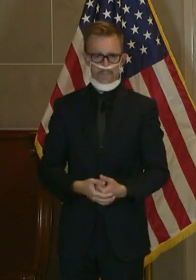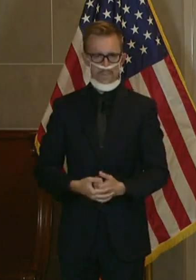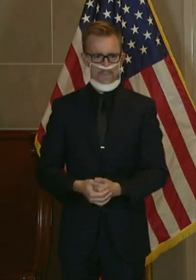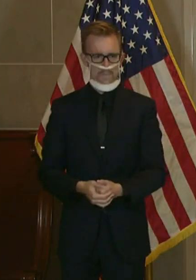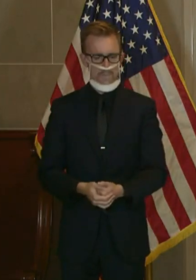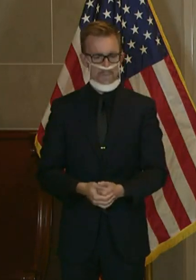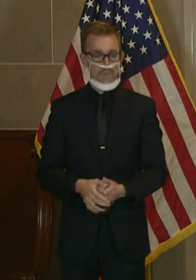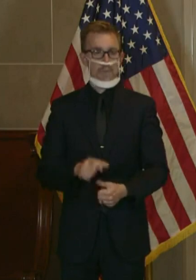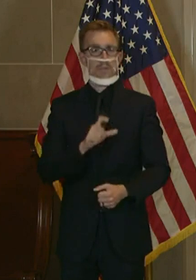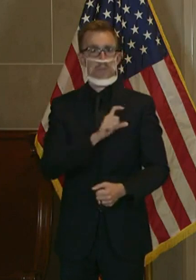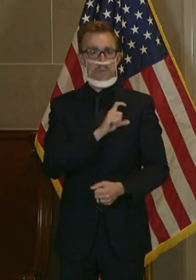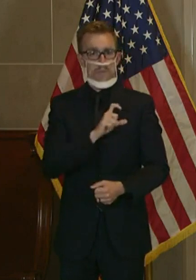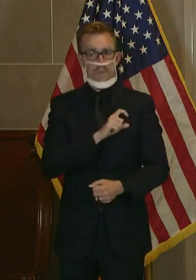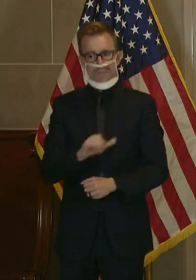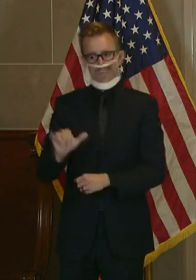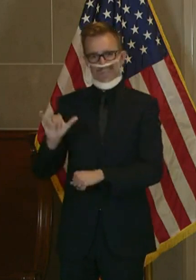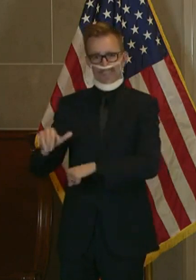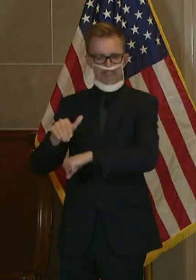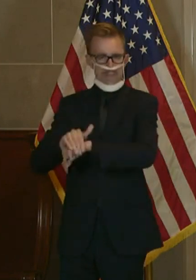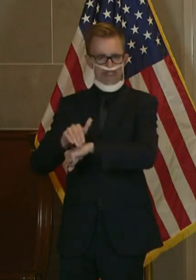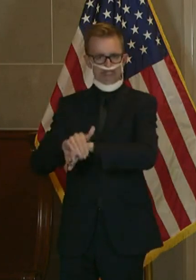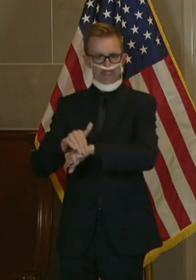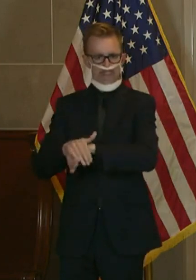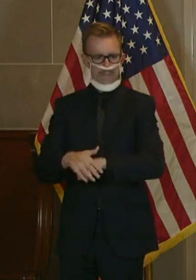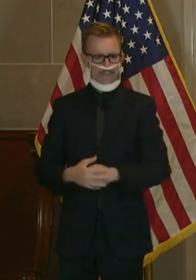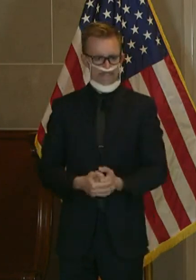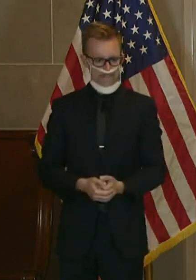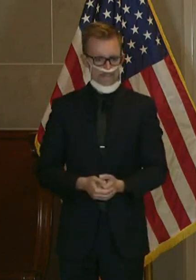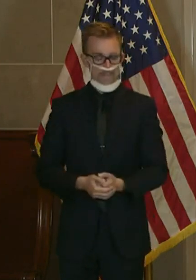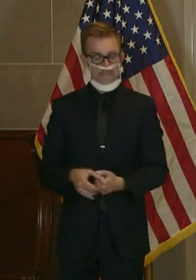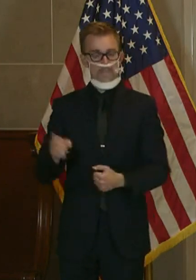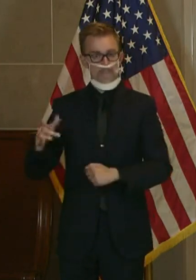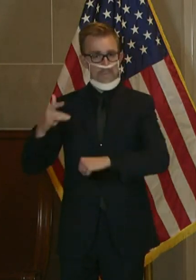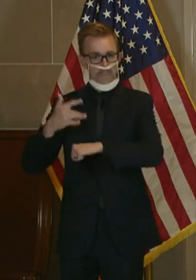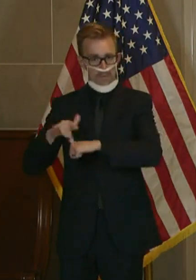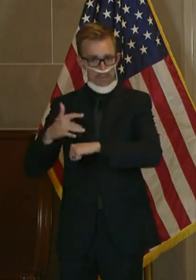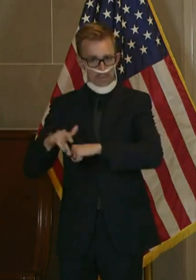Law enforcement on that night was available.